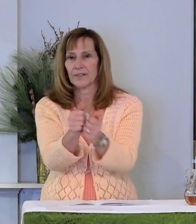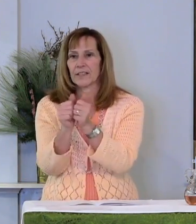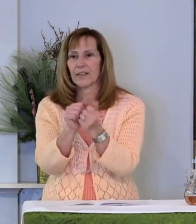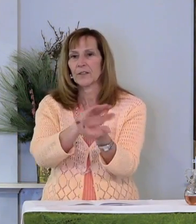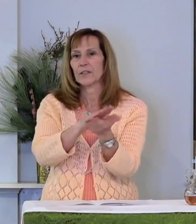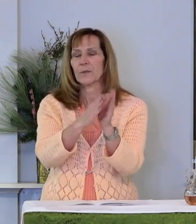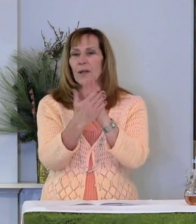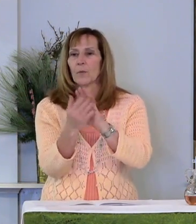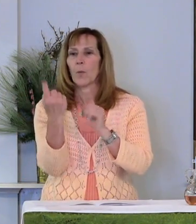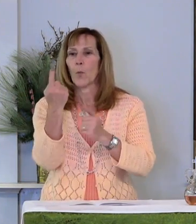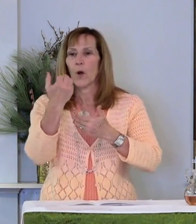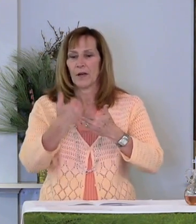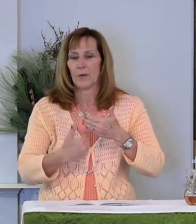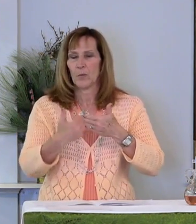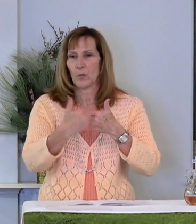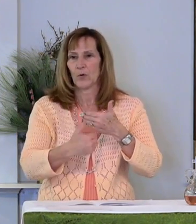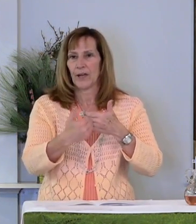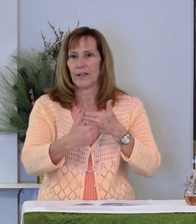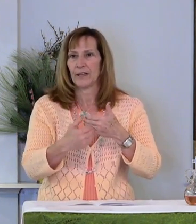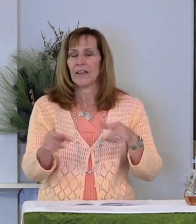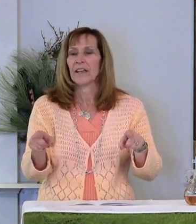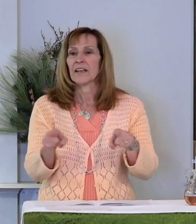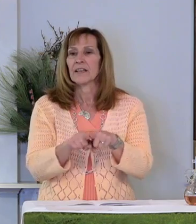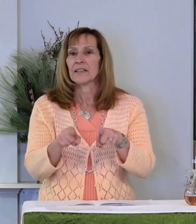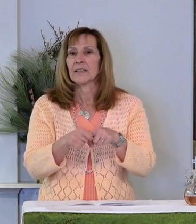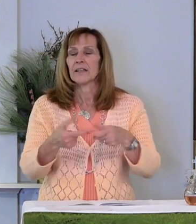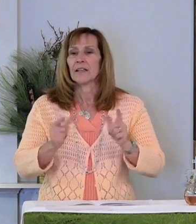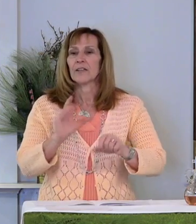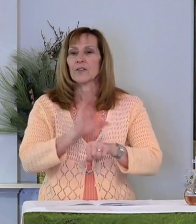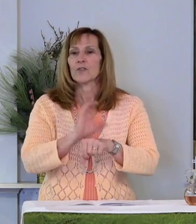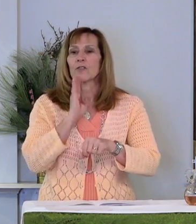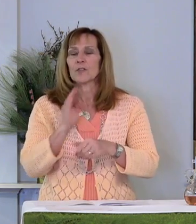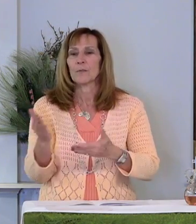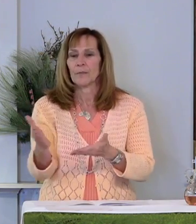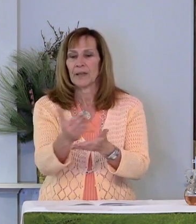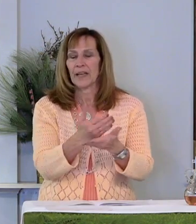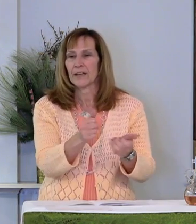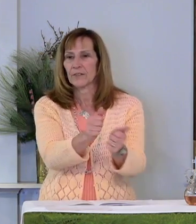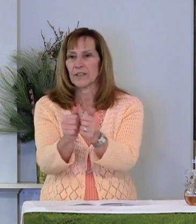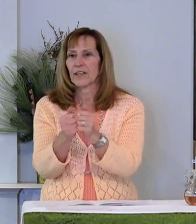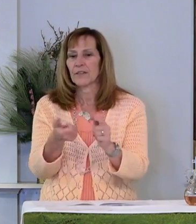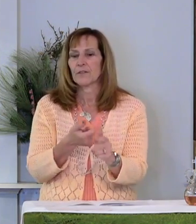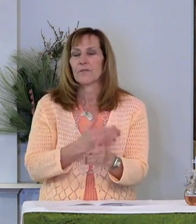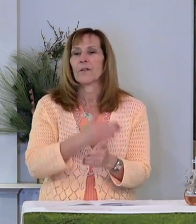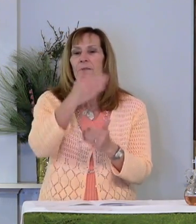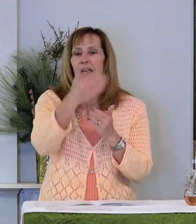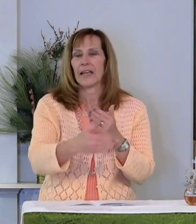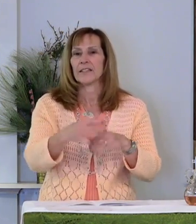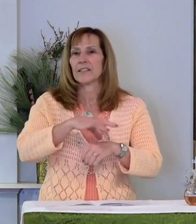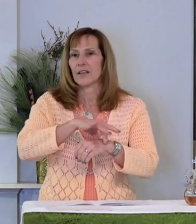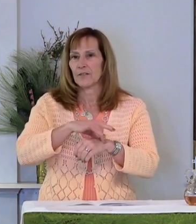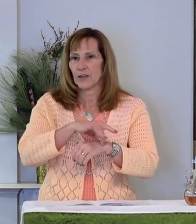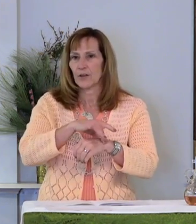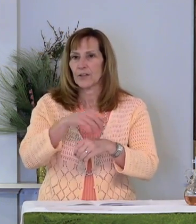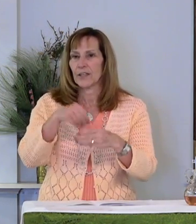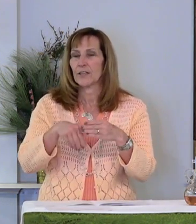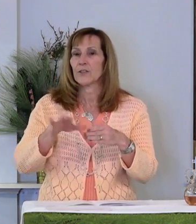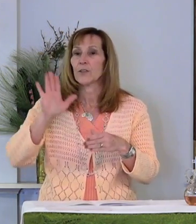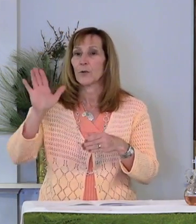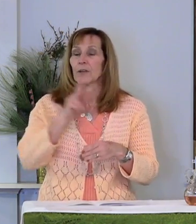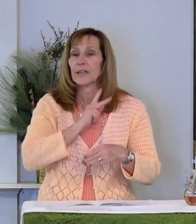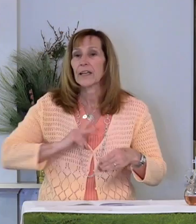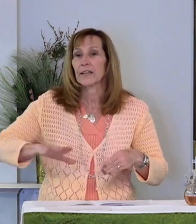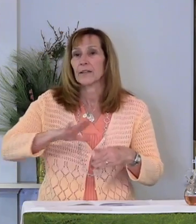become one bread, so let your church be gathered together from the ends of the earth into your